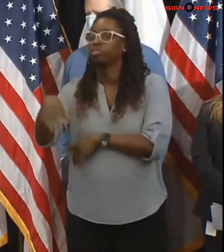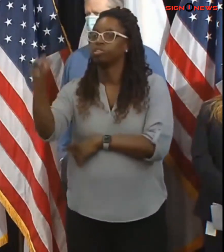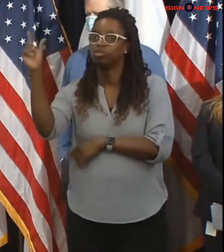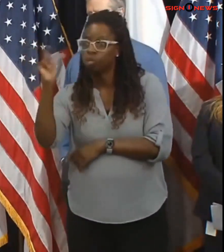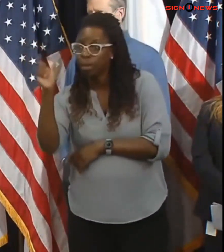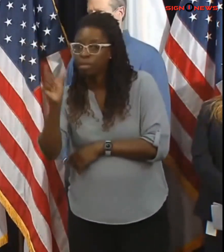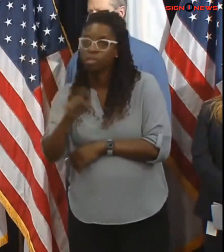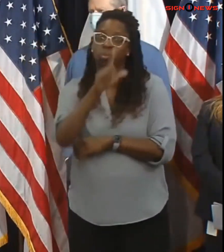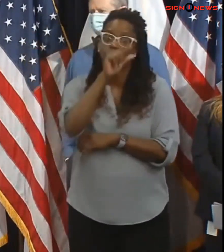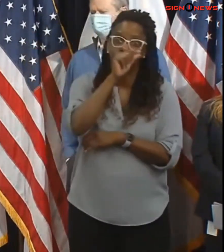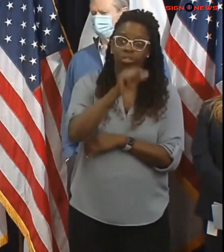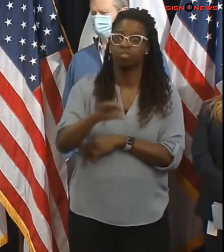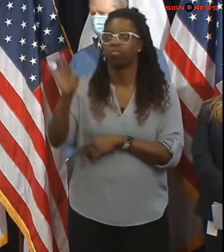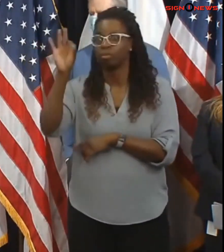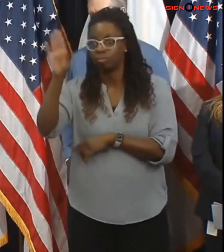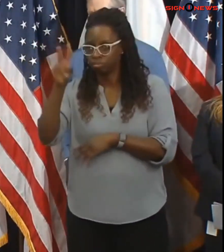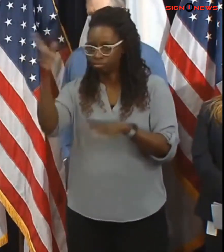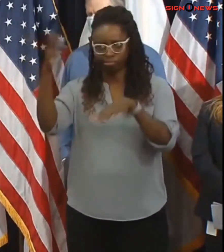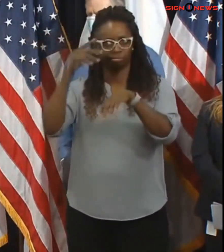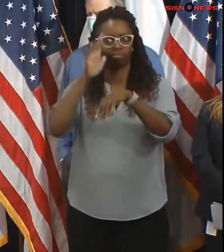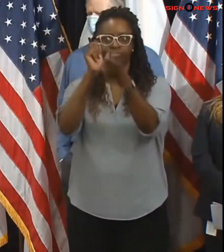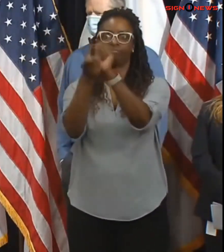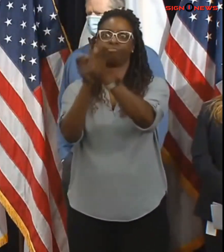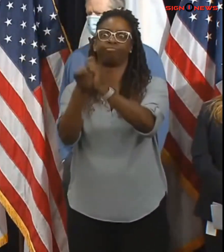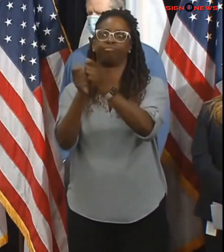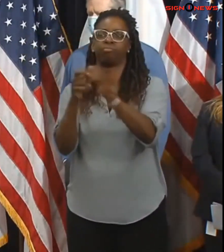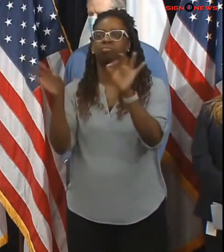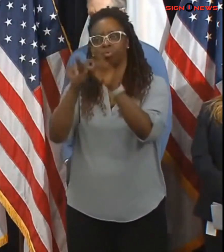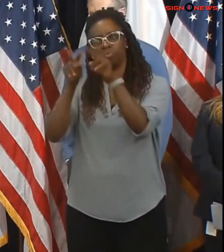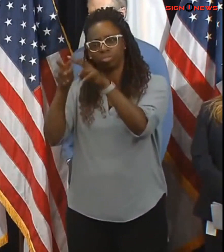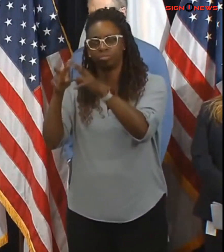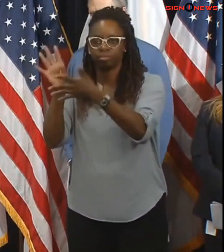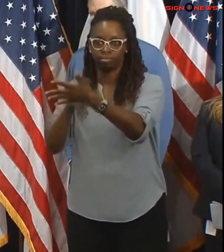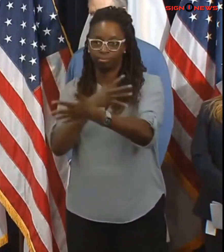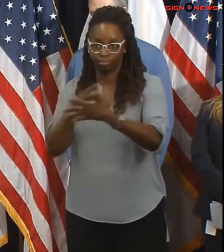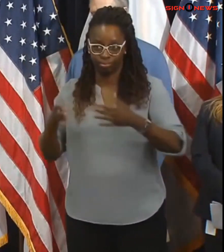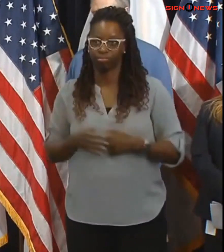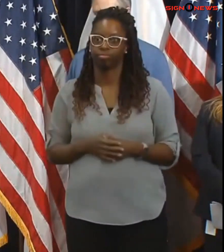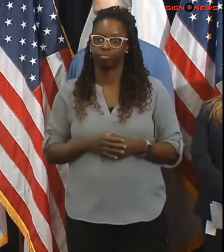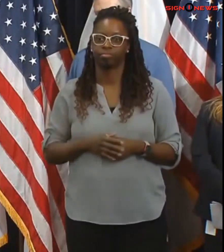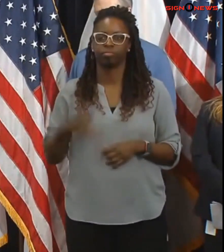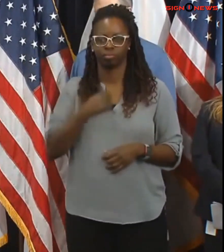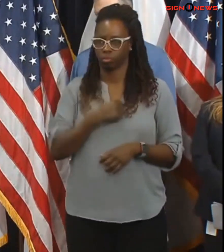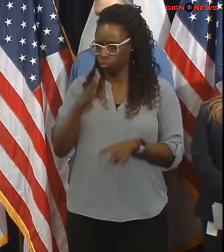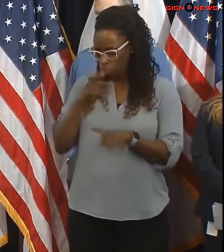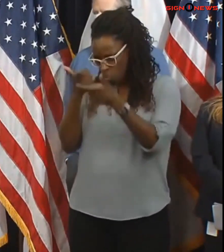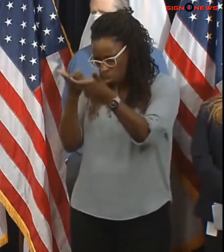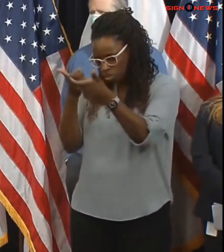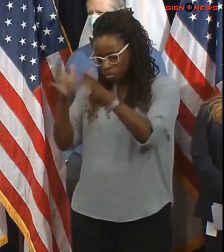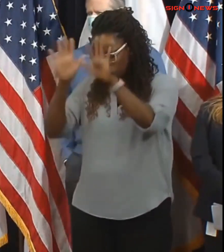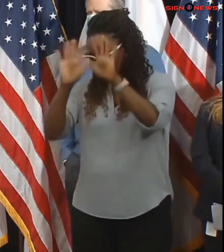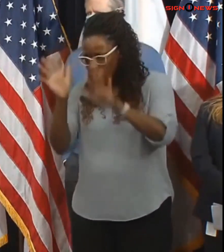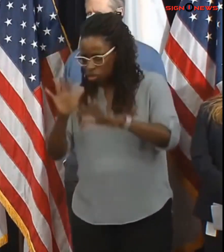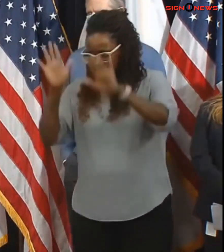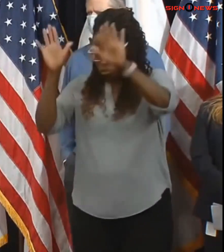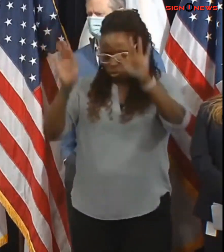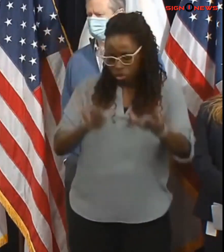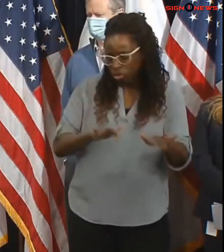and we will uh you know we will continually monitor this storm uh throughout the day and obviously make any